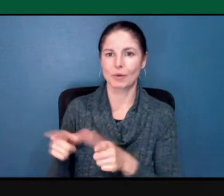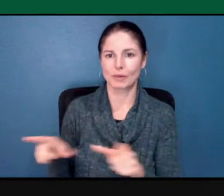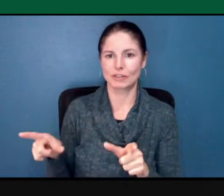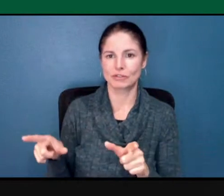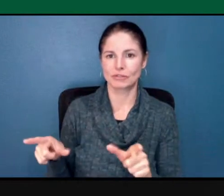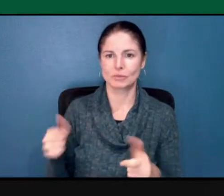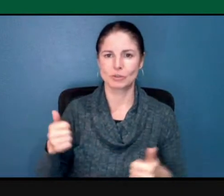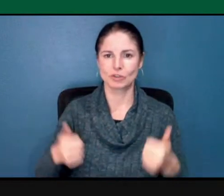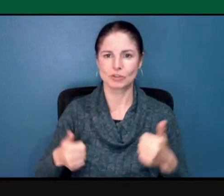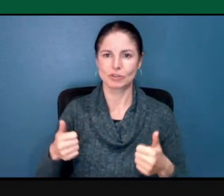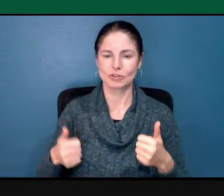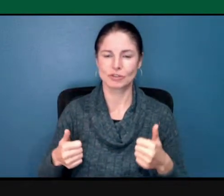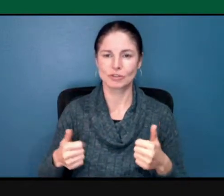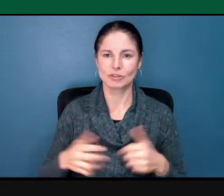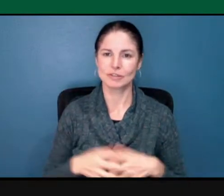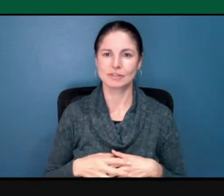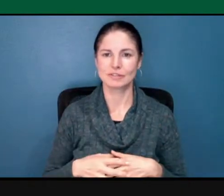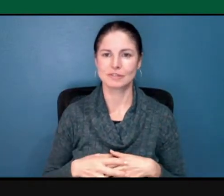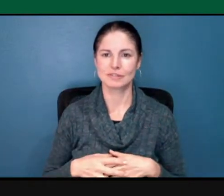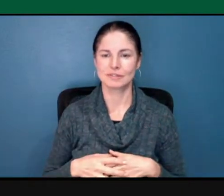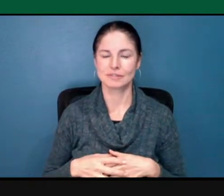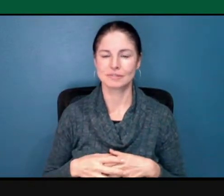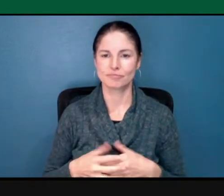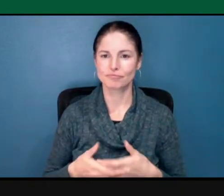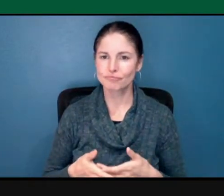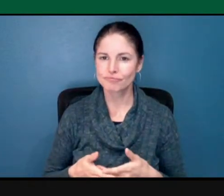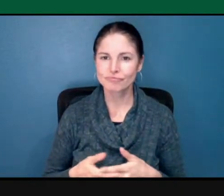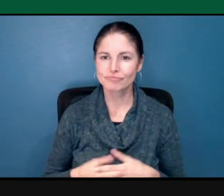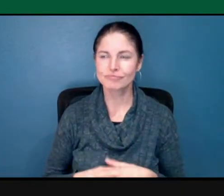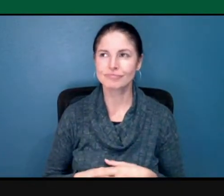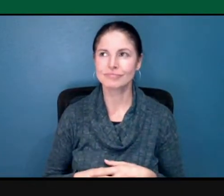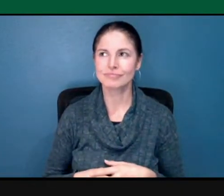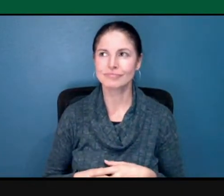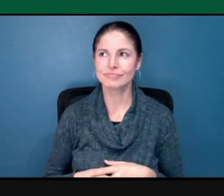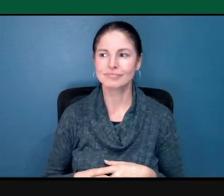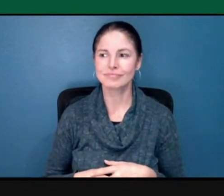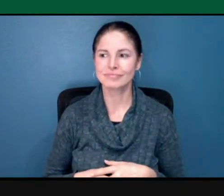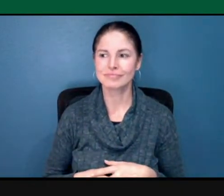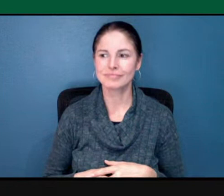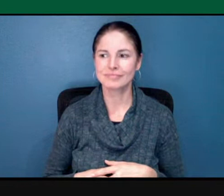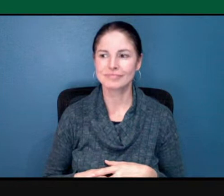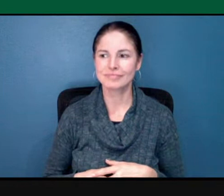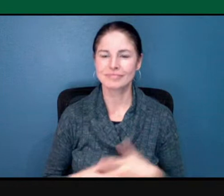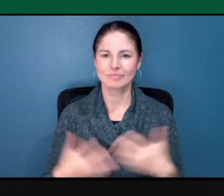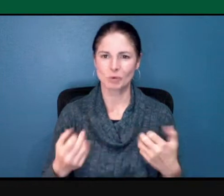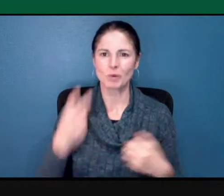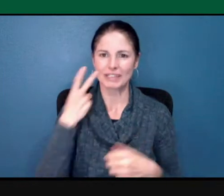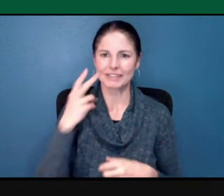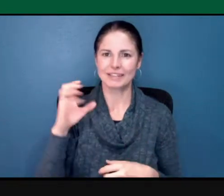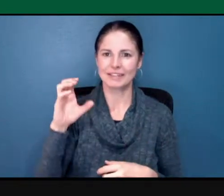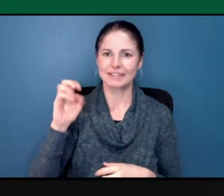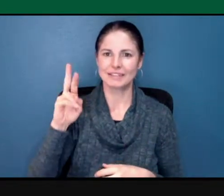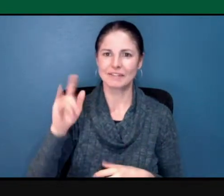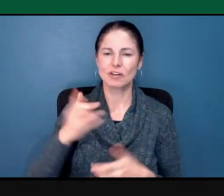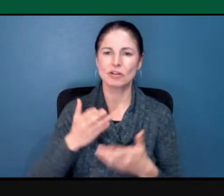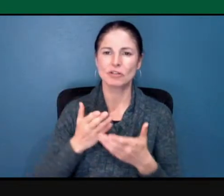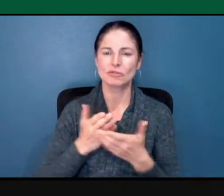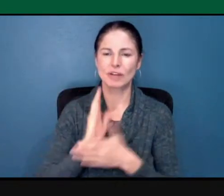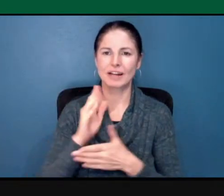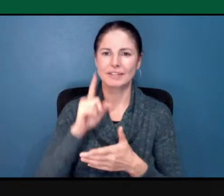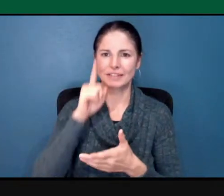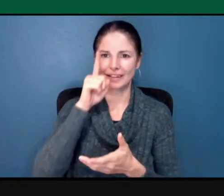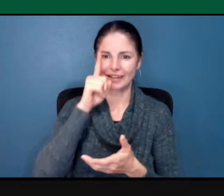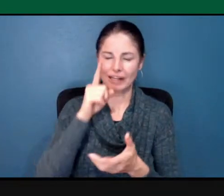representation of civil rights leaders from different ethnic groups and from different parts of the country.